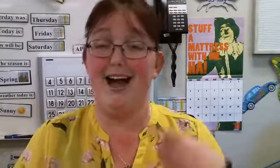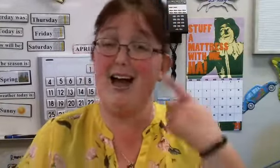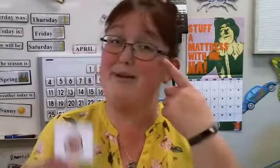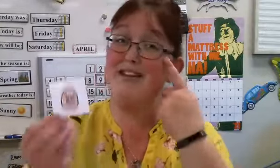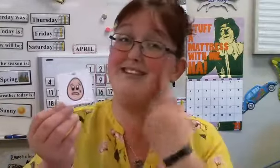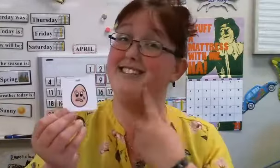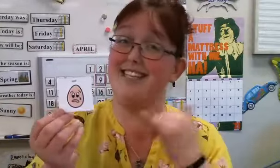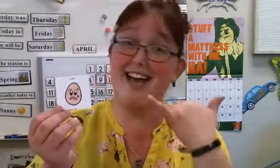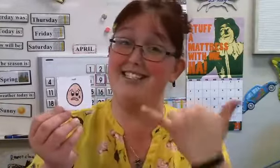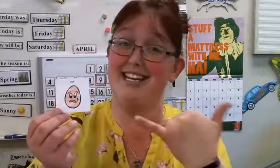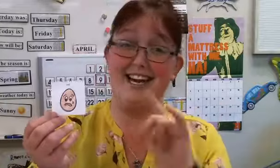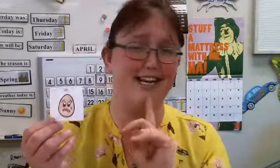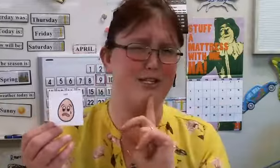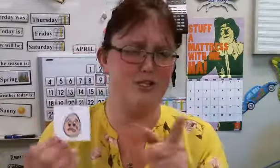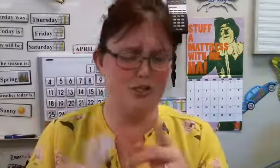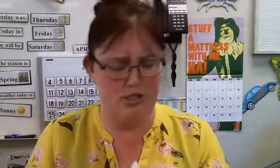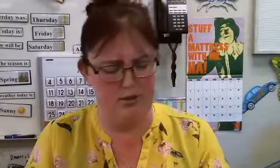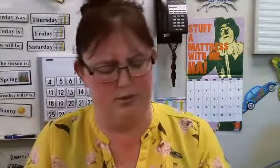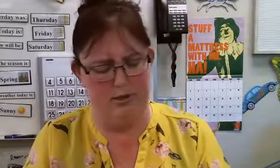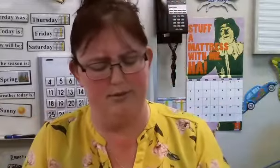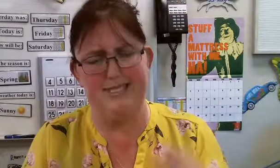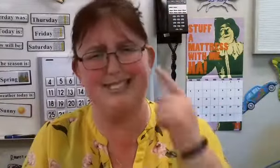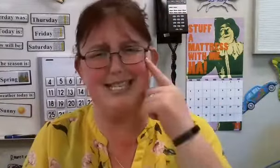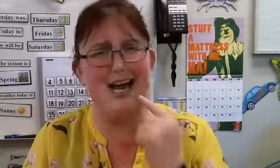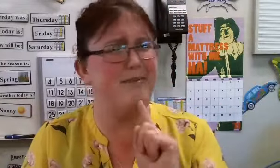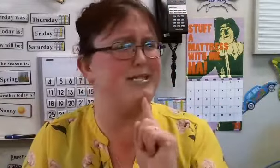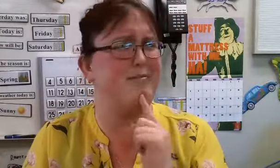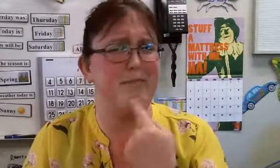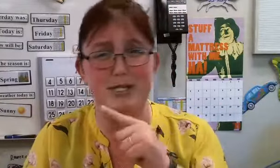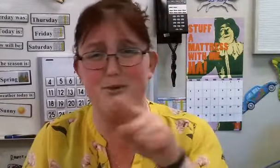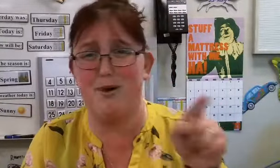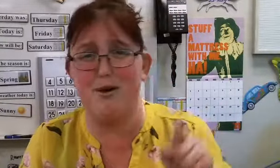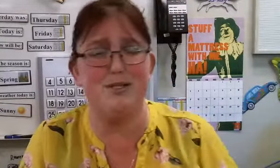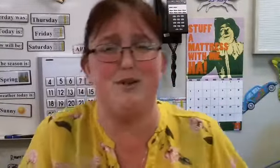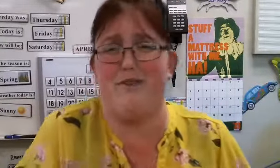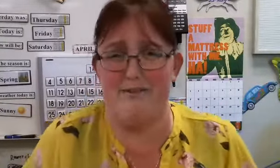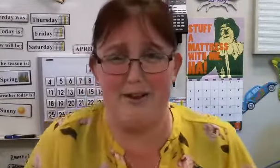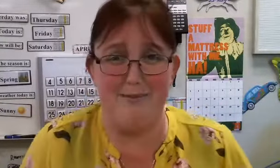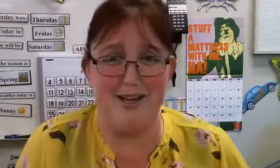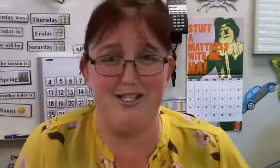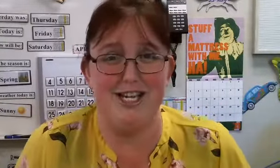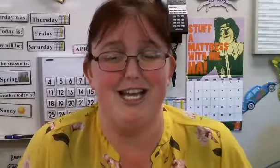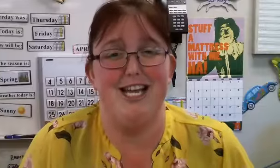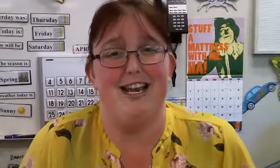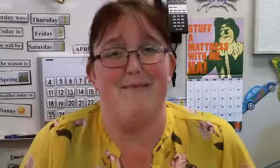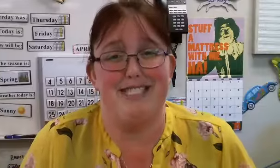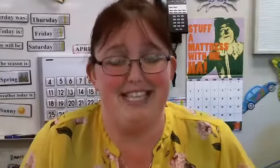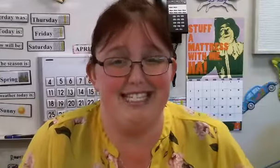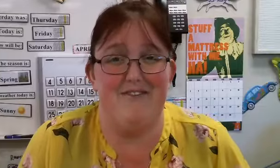I'm a little sad today. It's true. It's sad because I miss you all so very, very much. I miss the things I